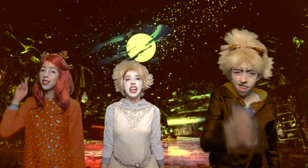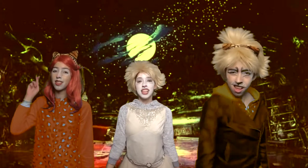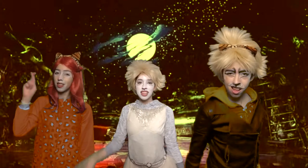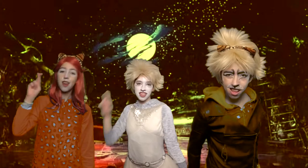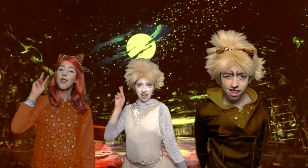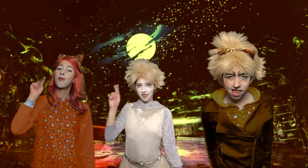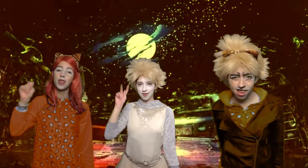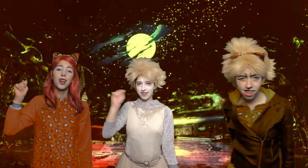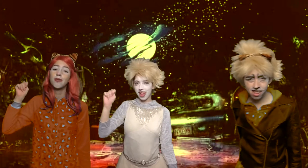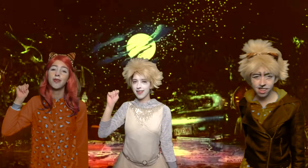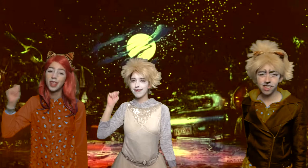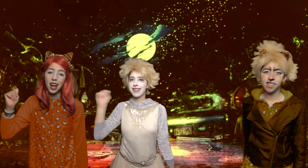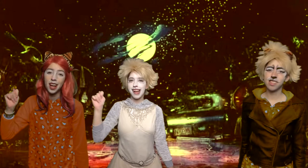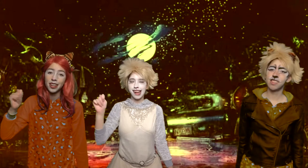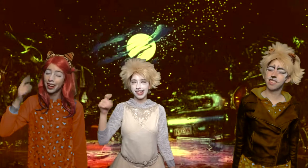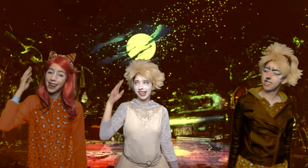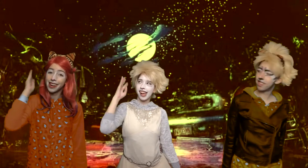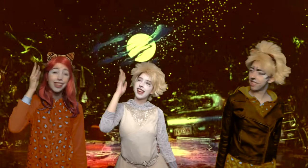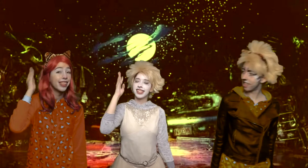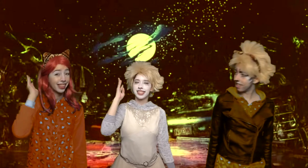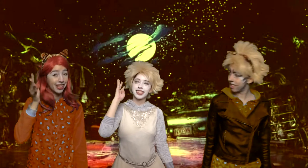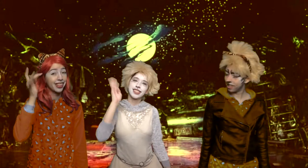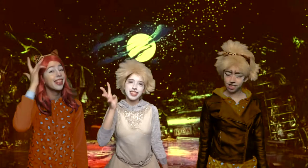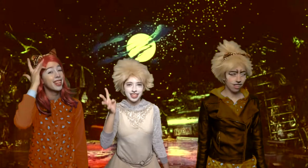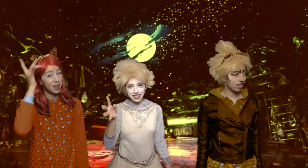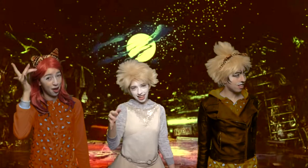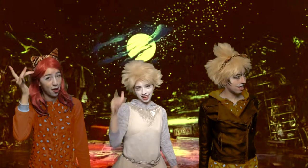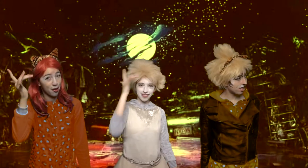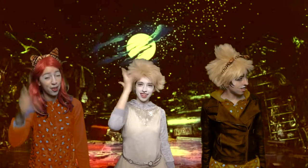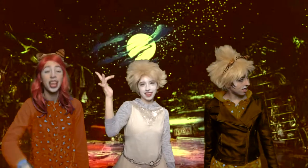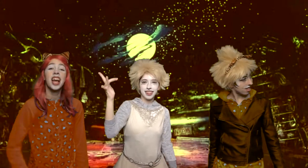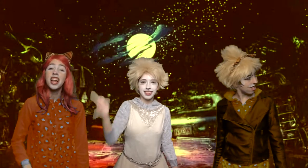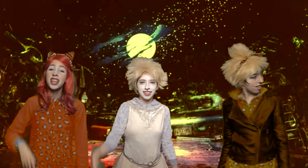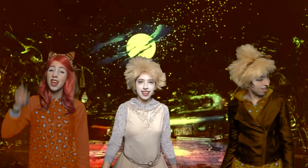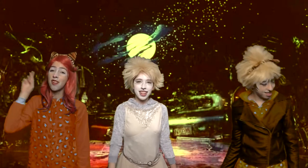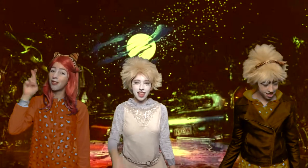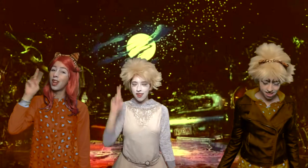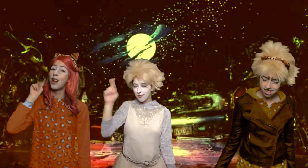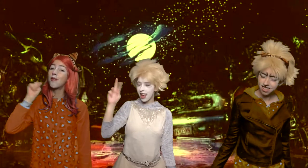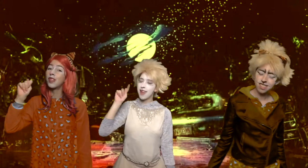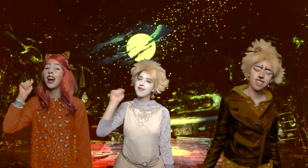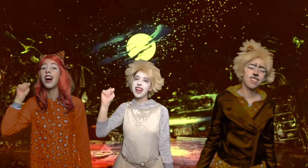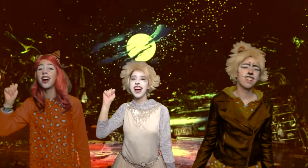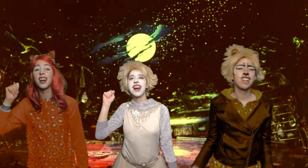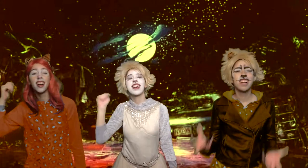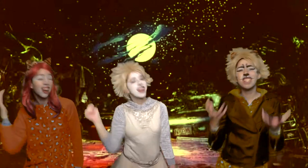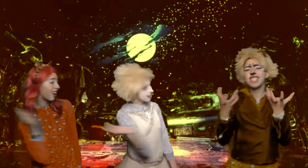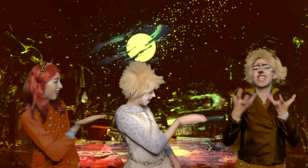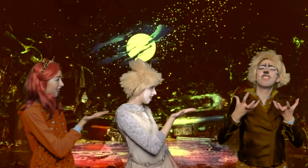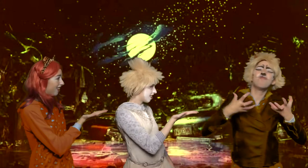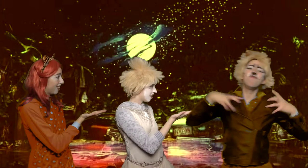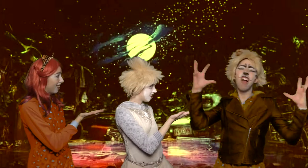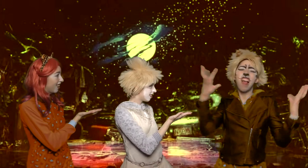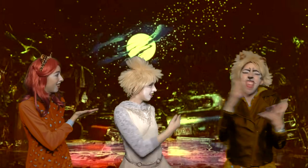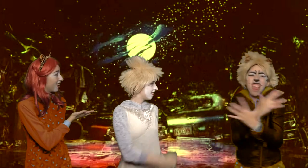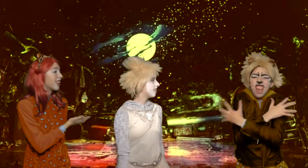The Rum Tum Tugger is awful and blowing The Rum Tum Tugger doesn't care for a